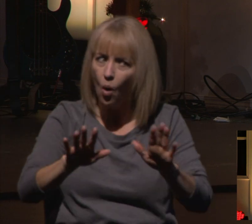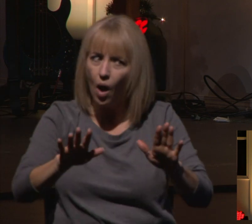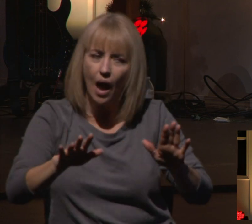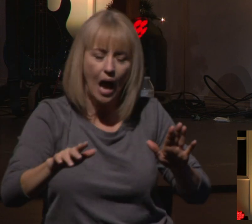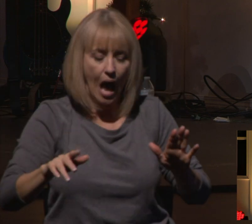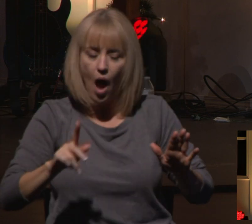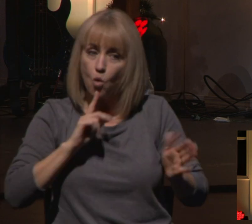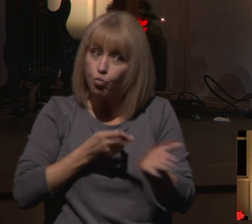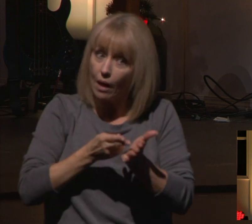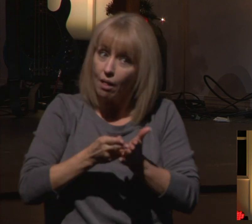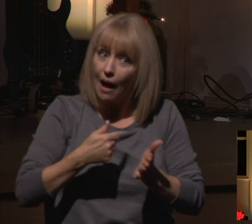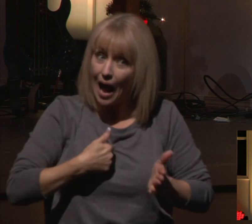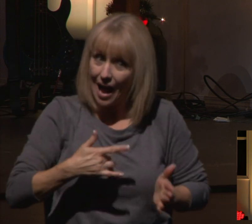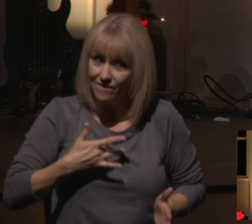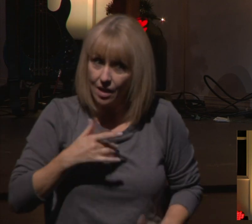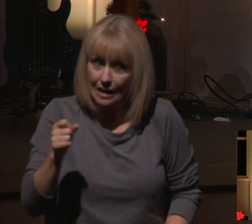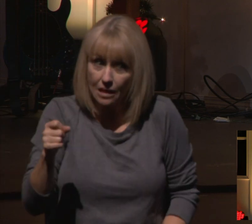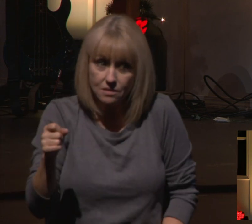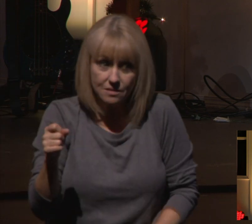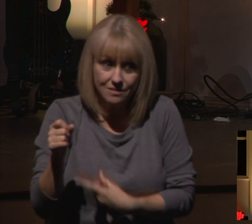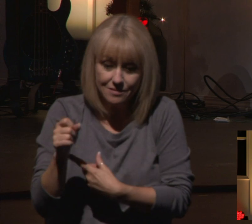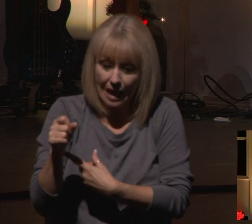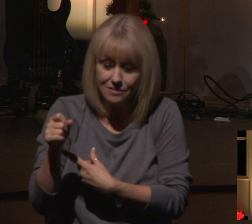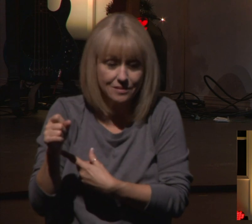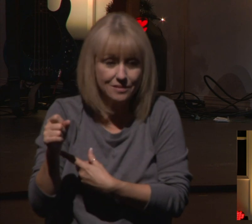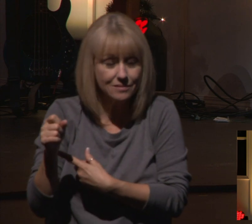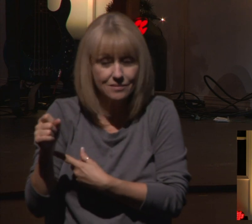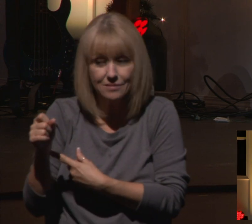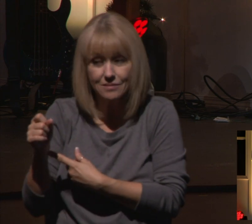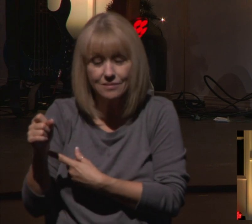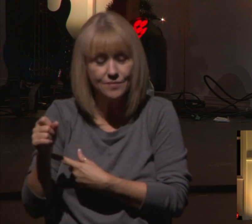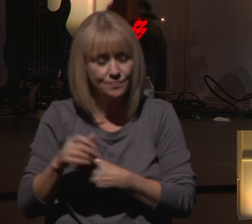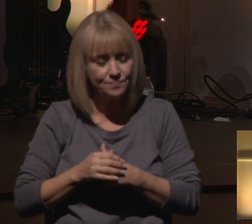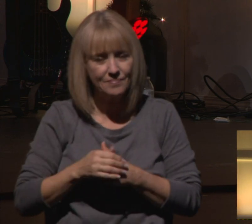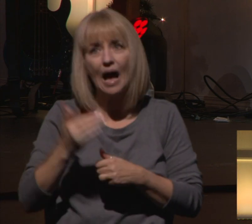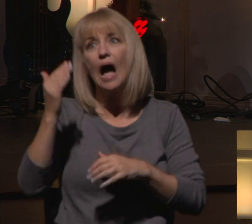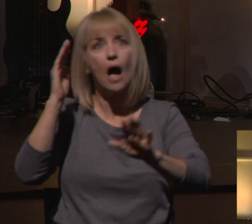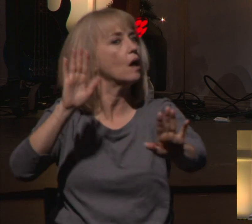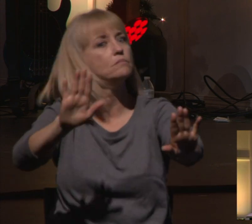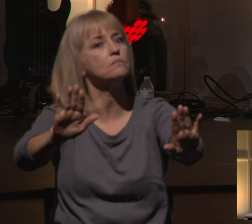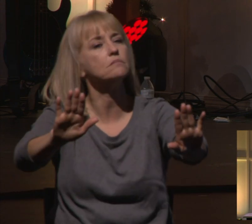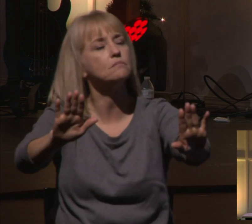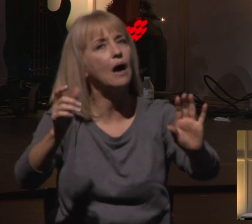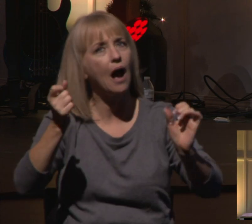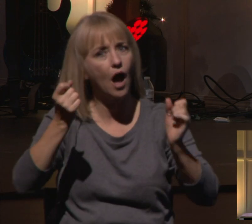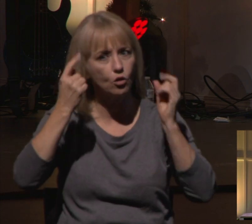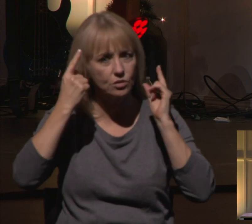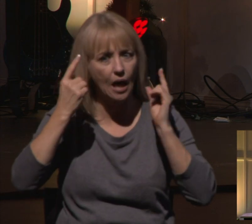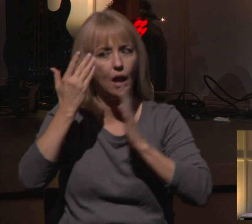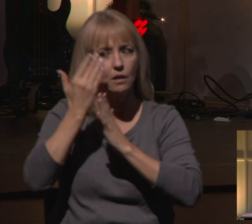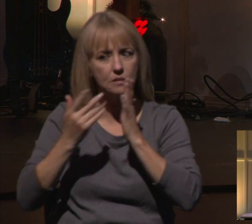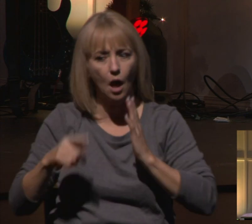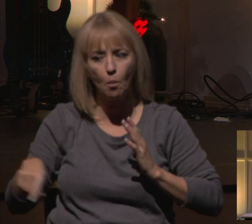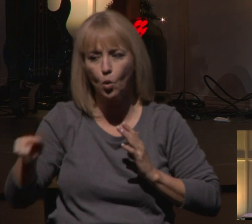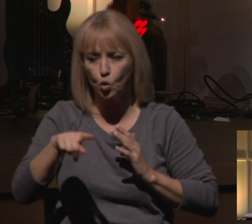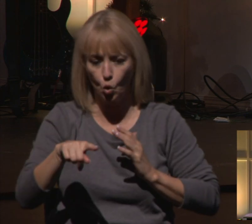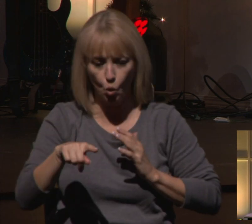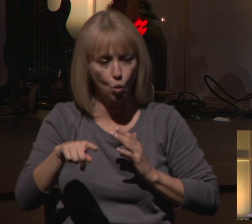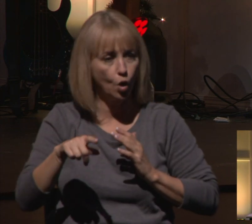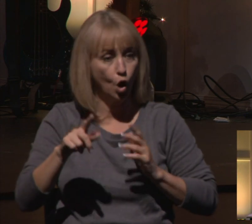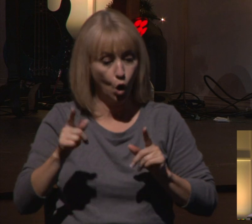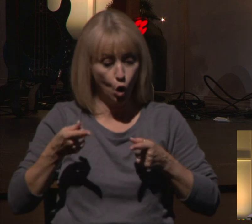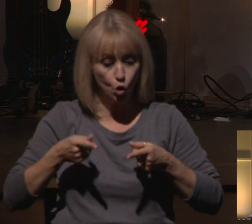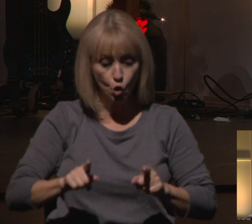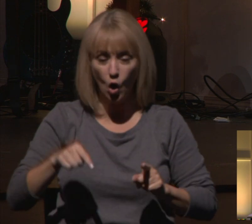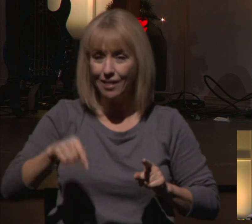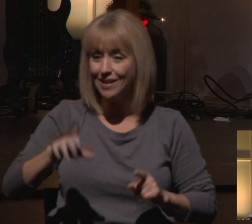I realize that some people during this pandemic, this COVID season, have really strengthened their faith in